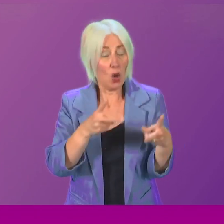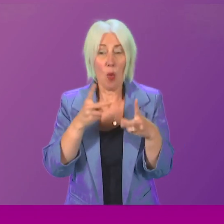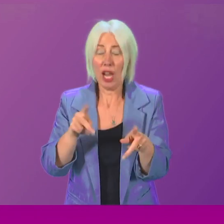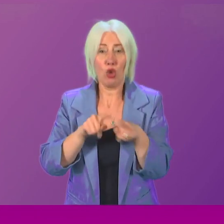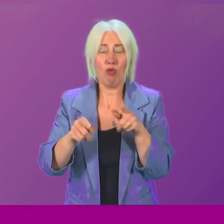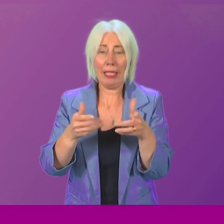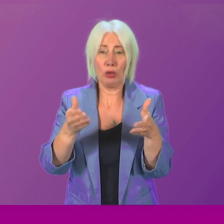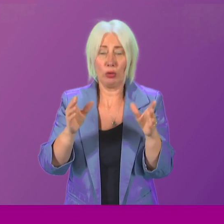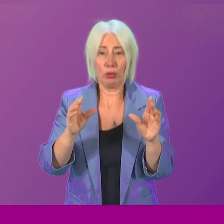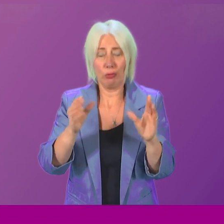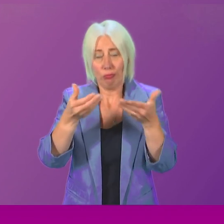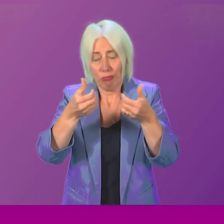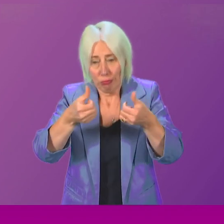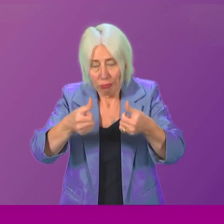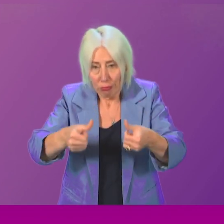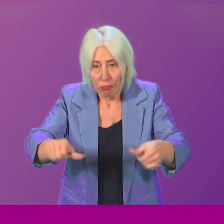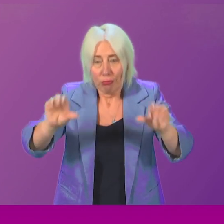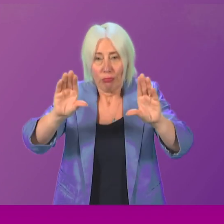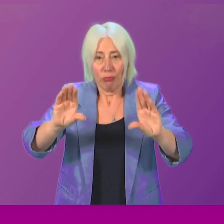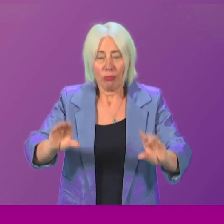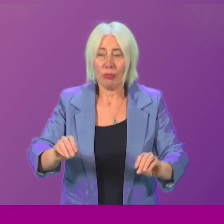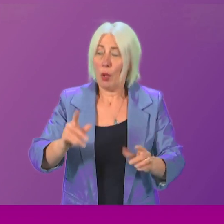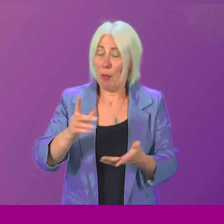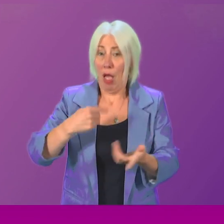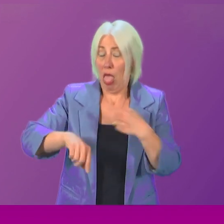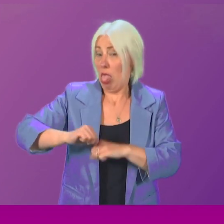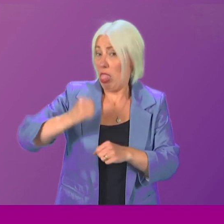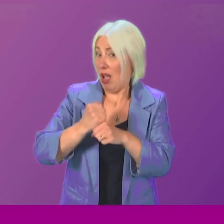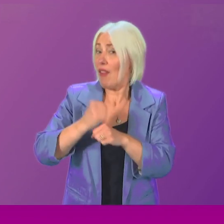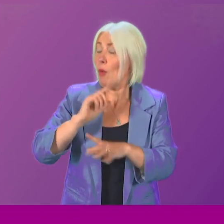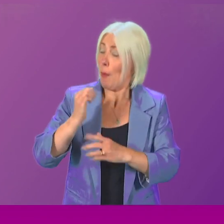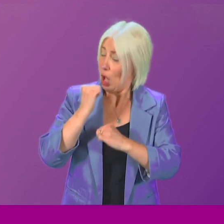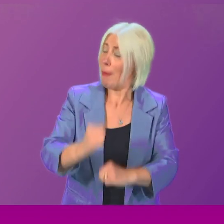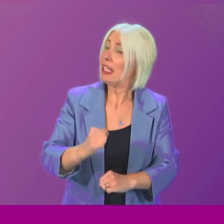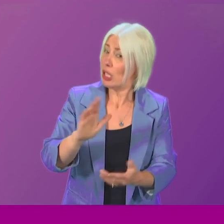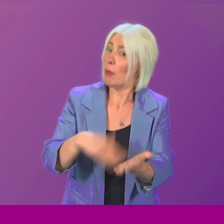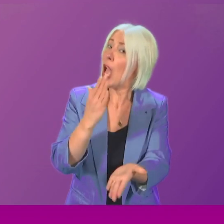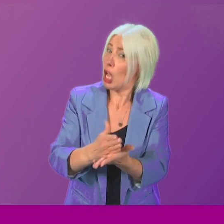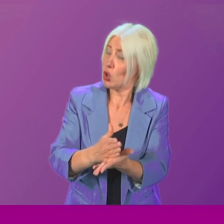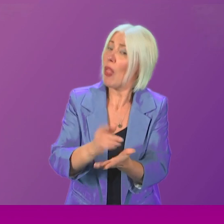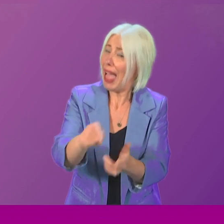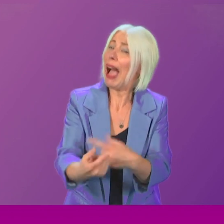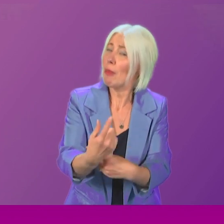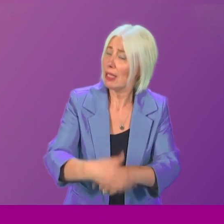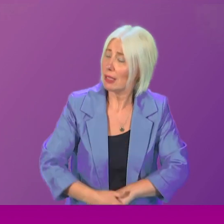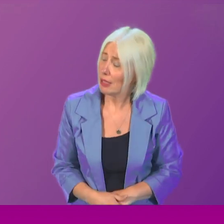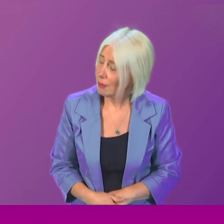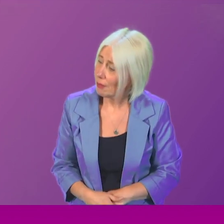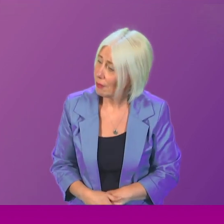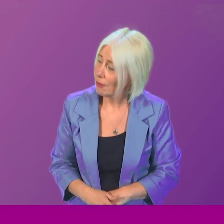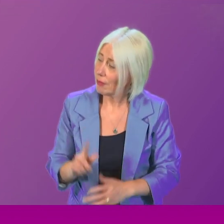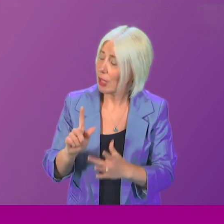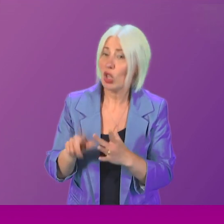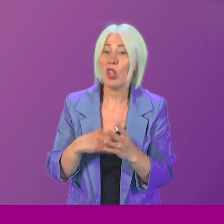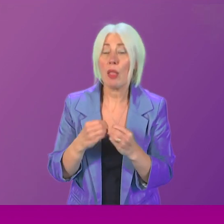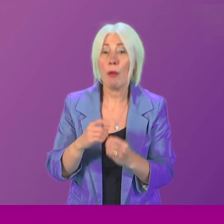the Government will continue to be very, very committed to doing exactly that. And Jeremy Balfour. The First Minister